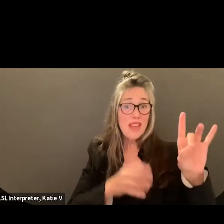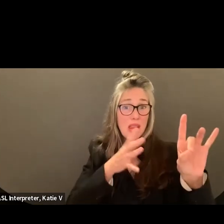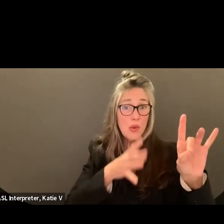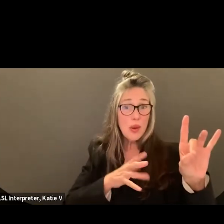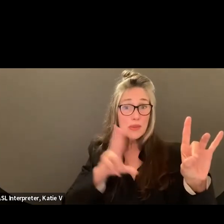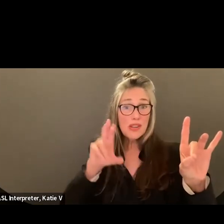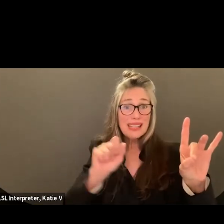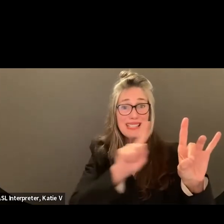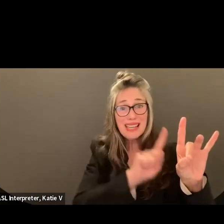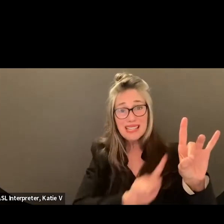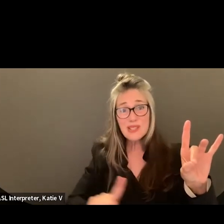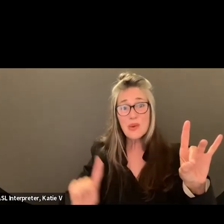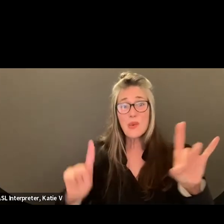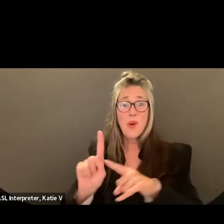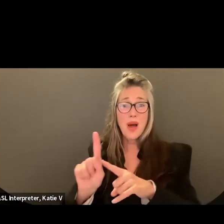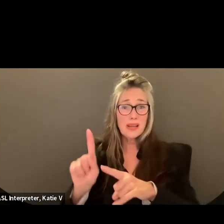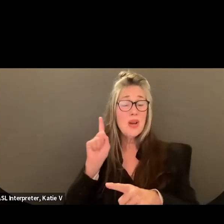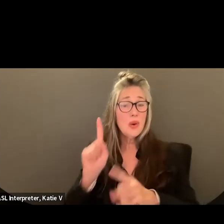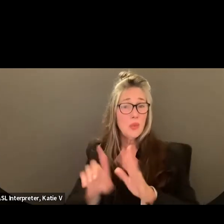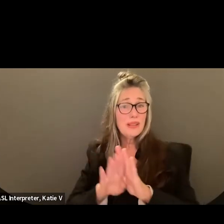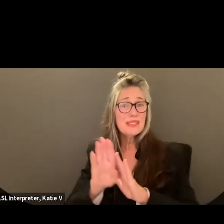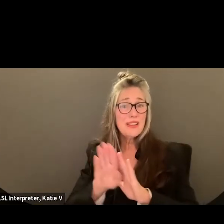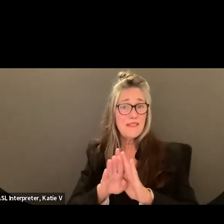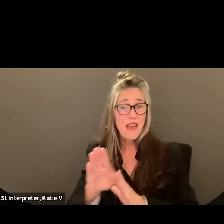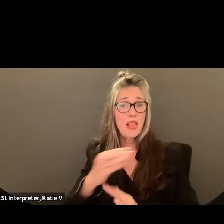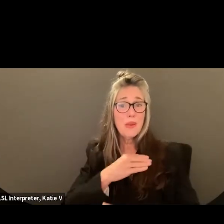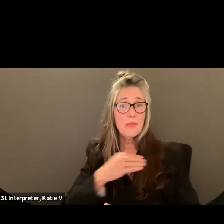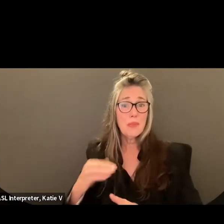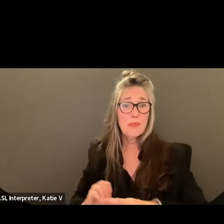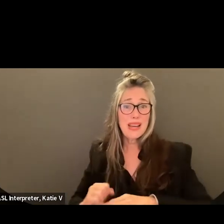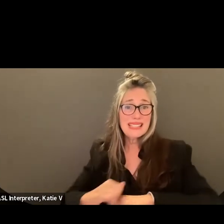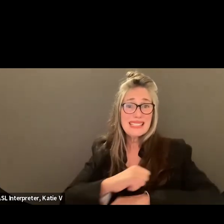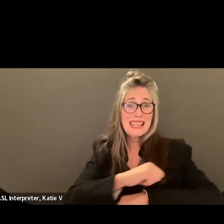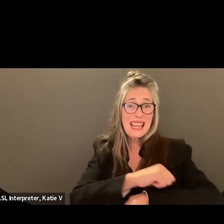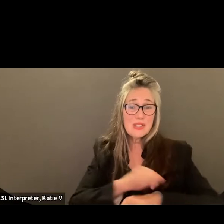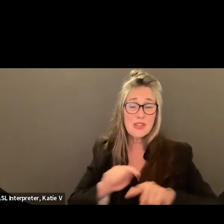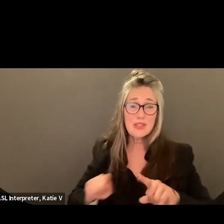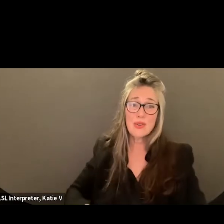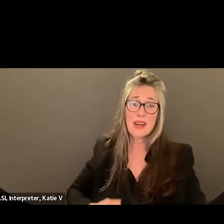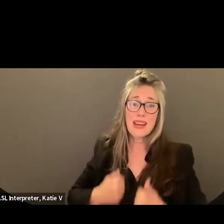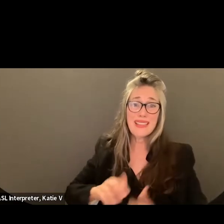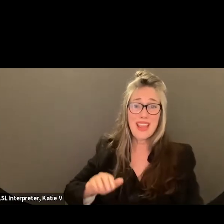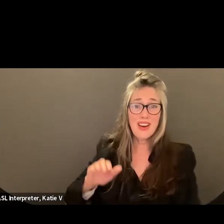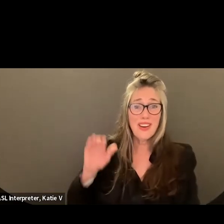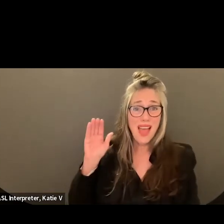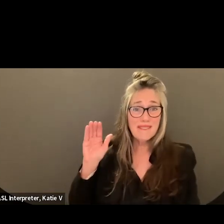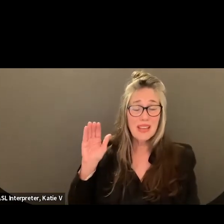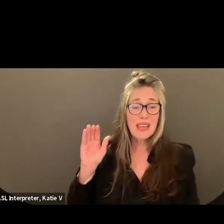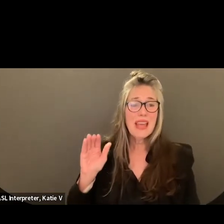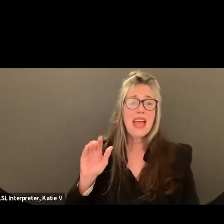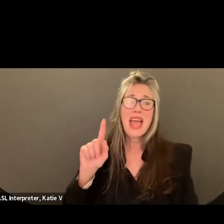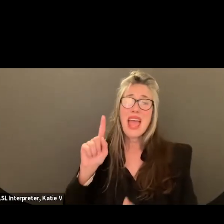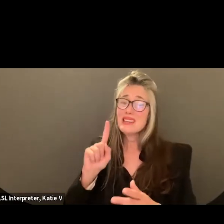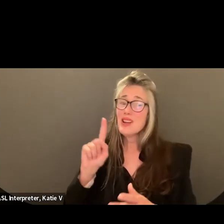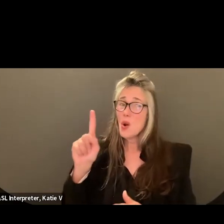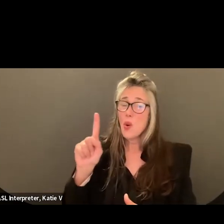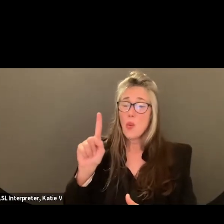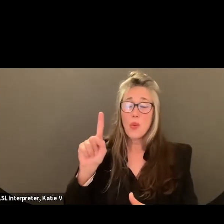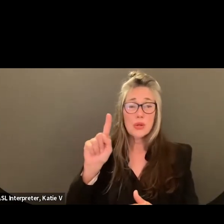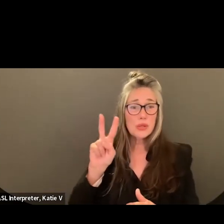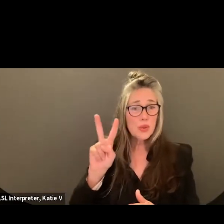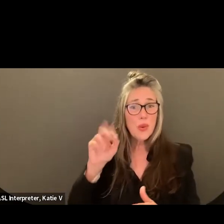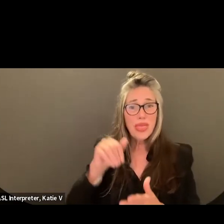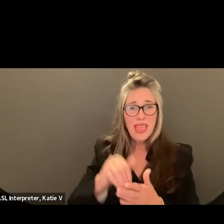2022, an estimated 287,500 new cases of invasive breast cancer will be